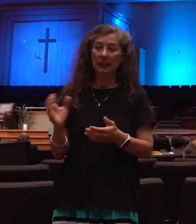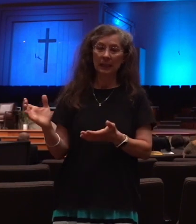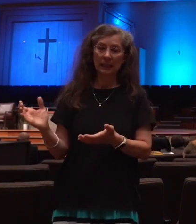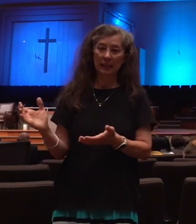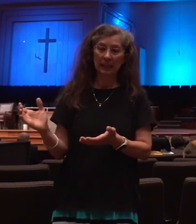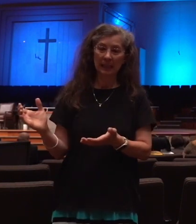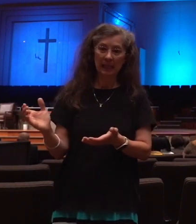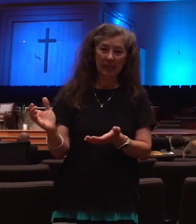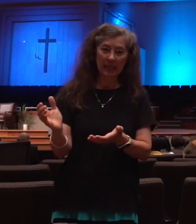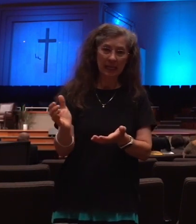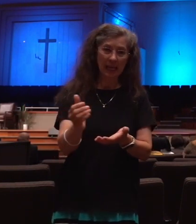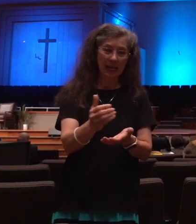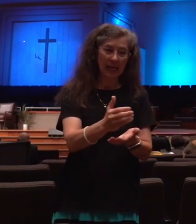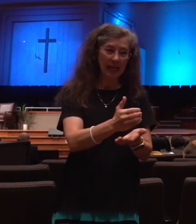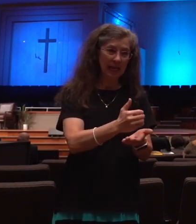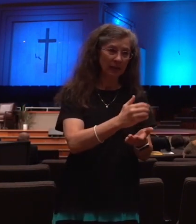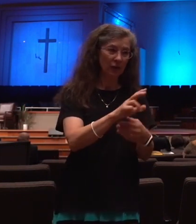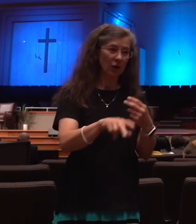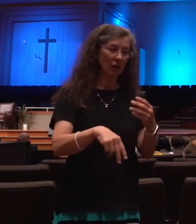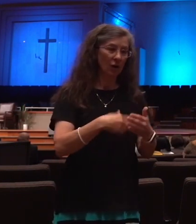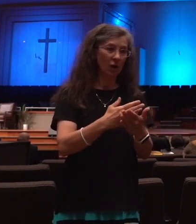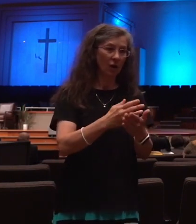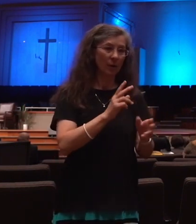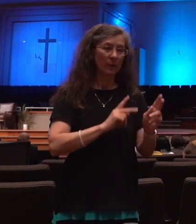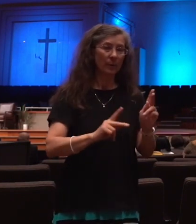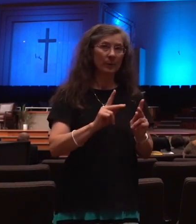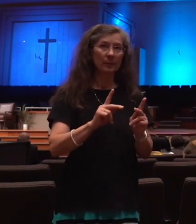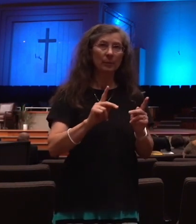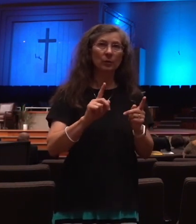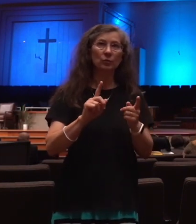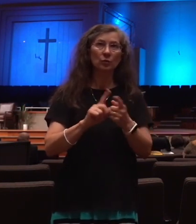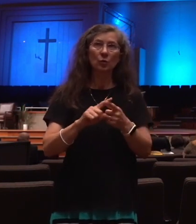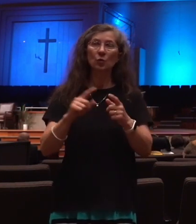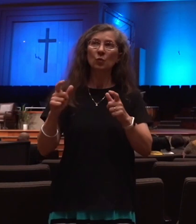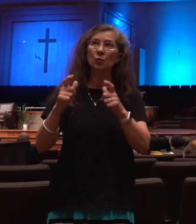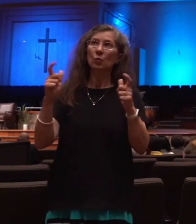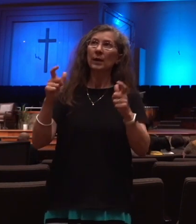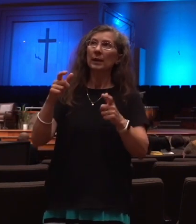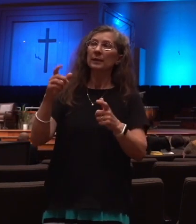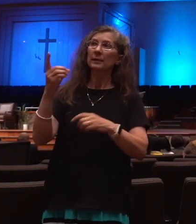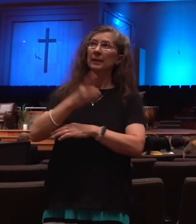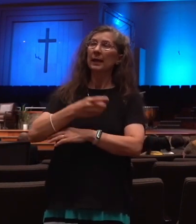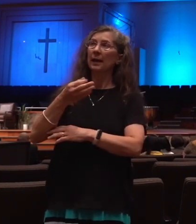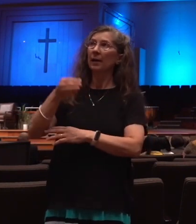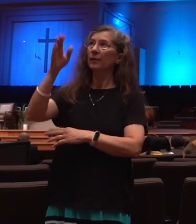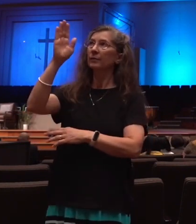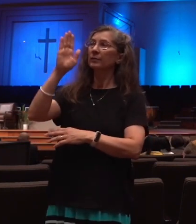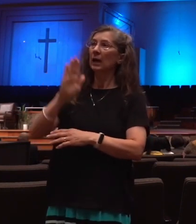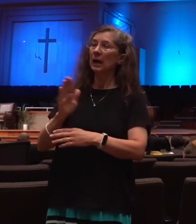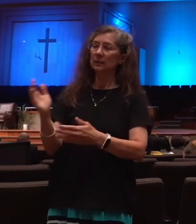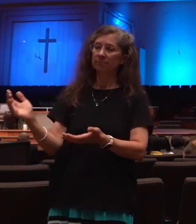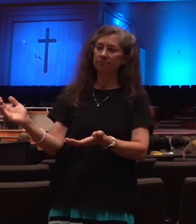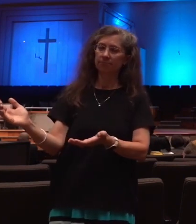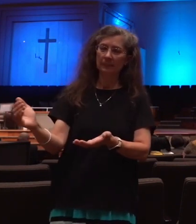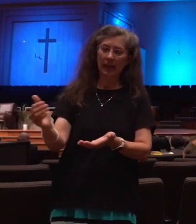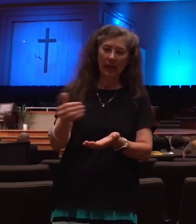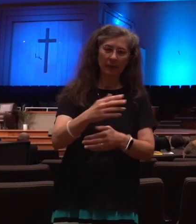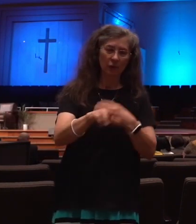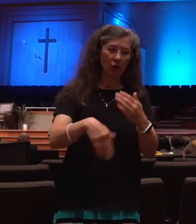to the battle of that great day of God almighty. And he gathered them together in a place called